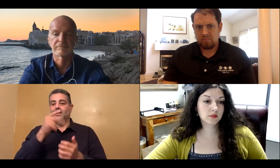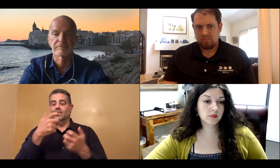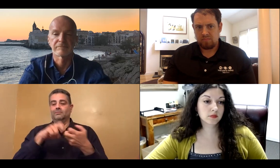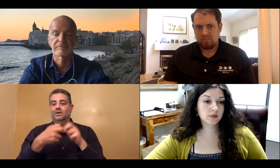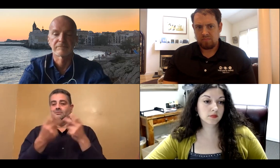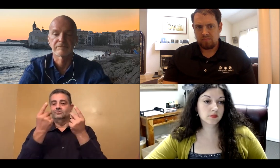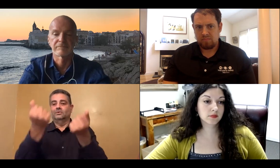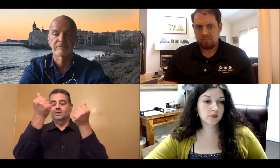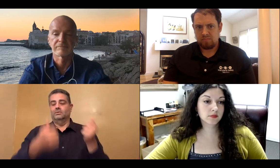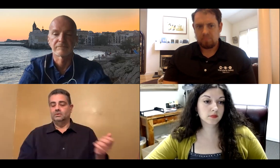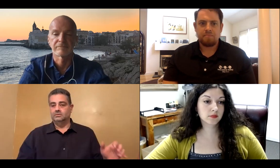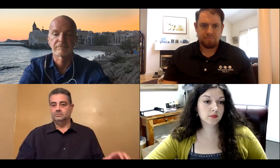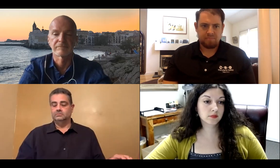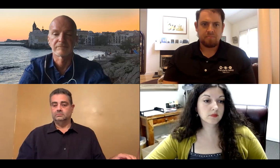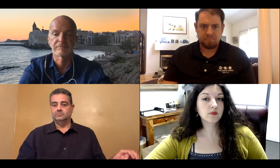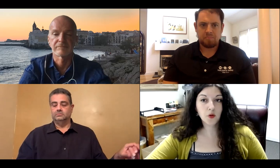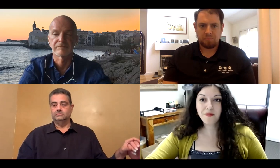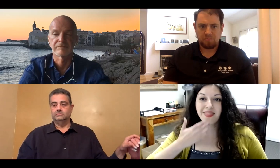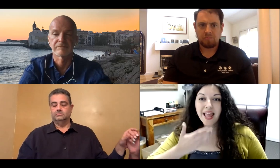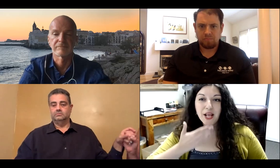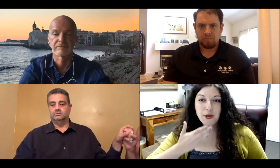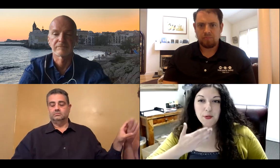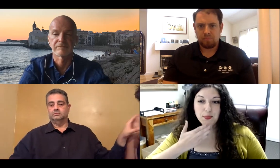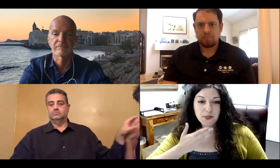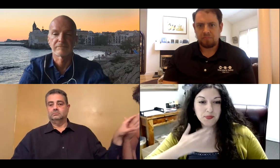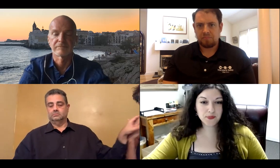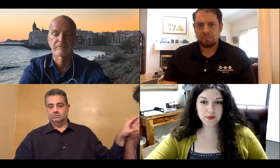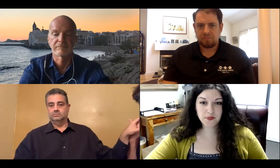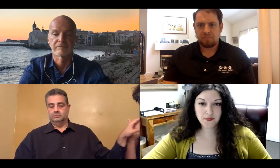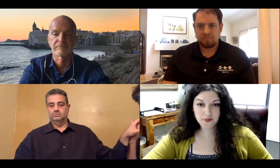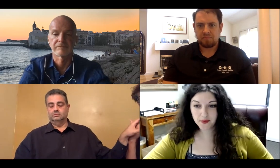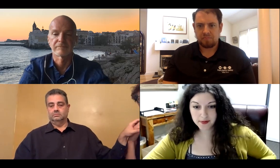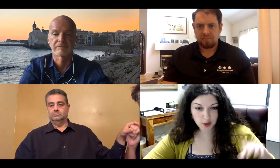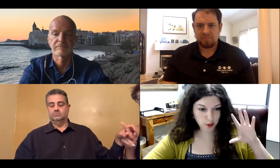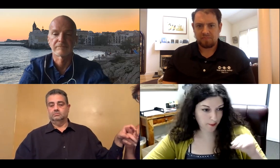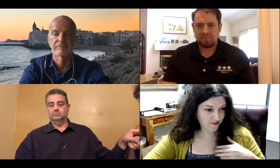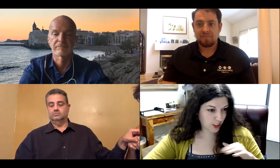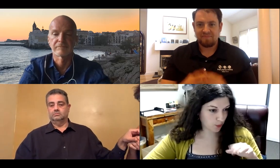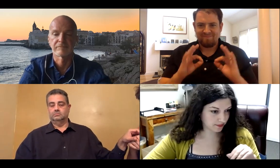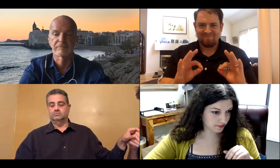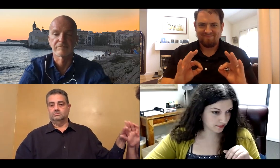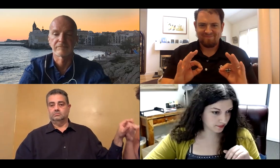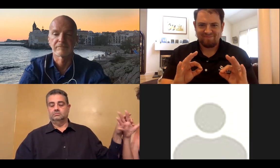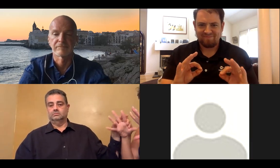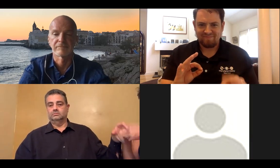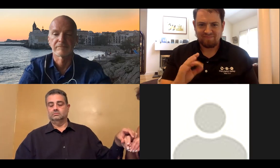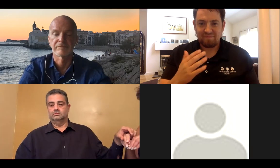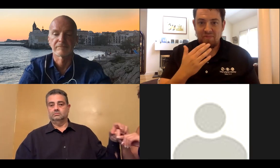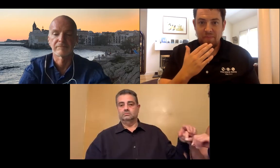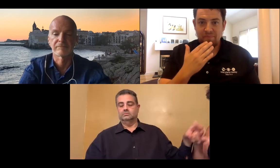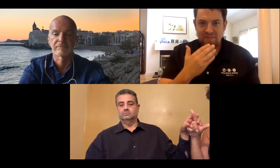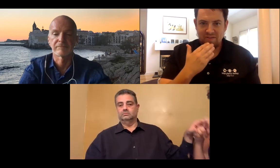And answer questions people have with that. So yeah, we don't at this point have the ability to provide